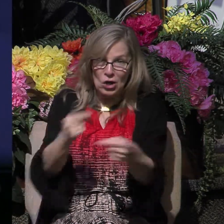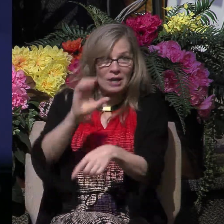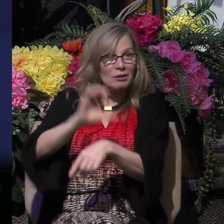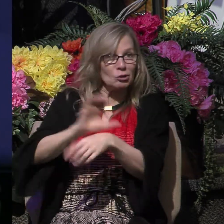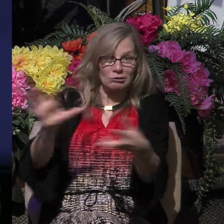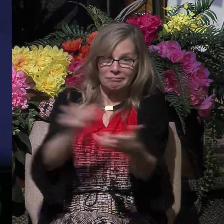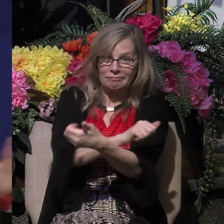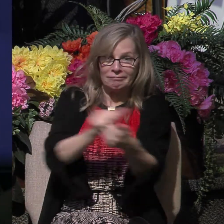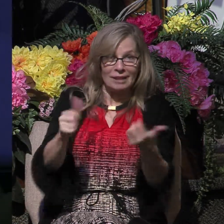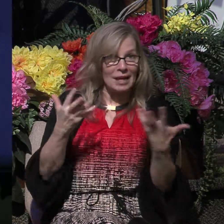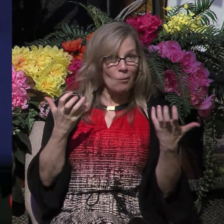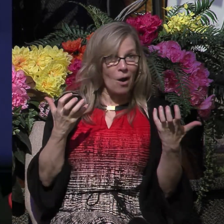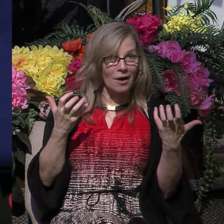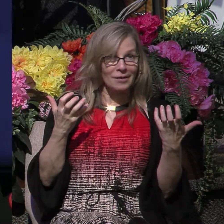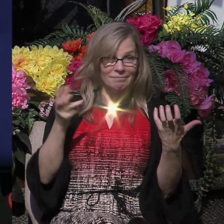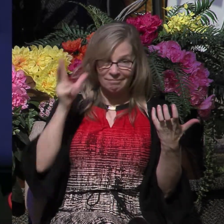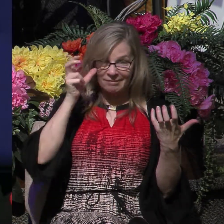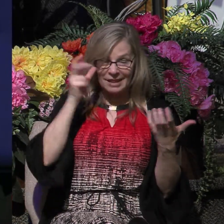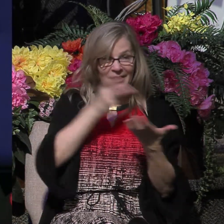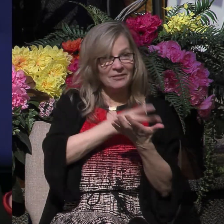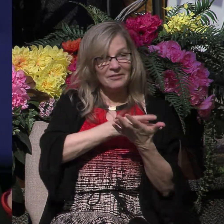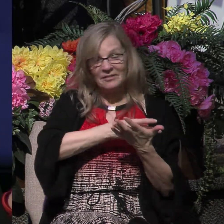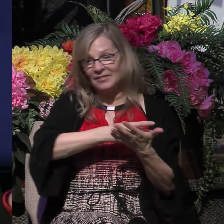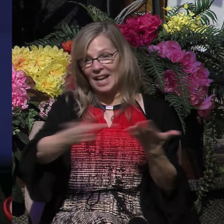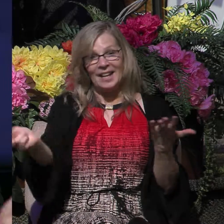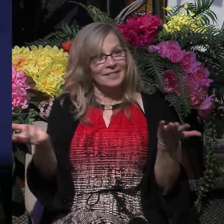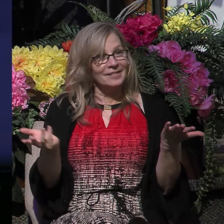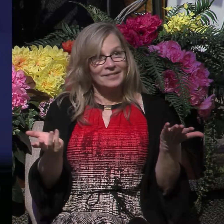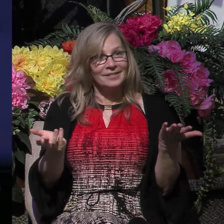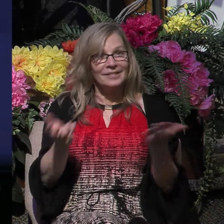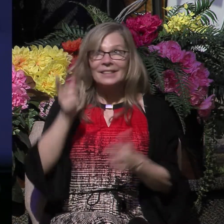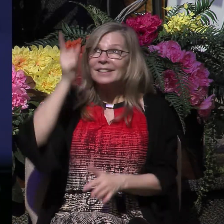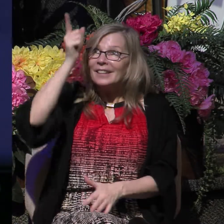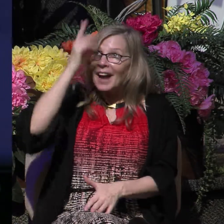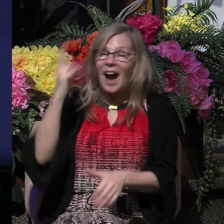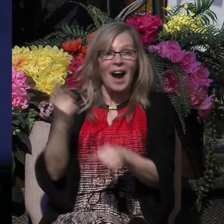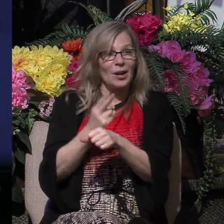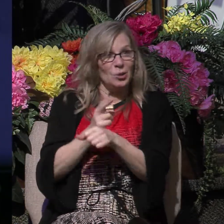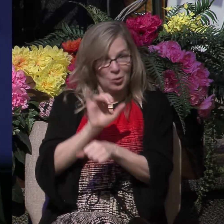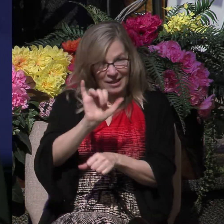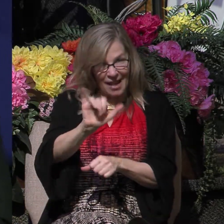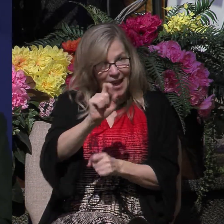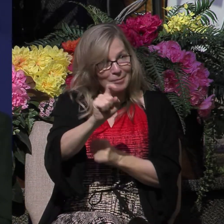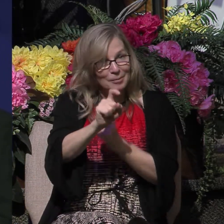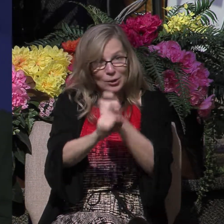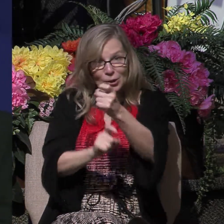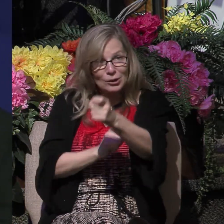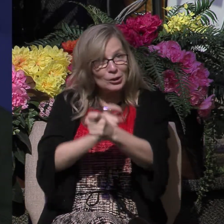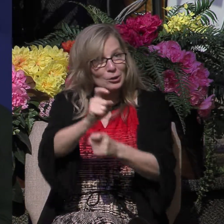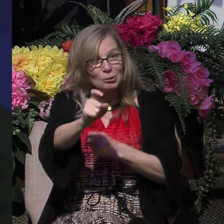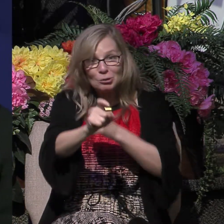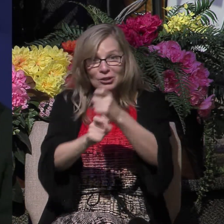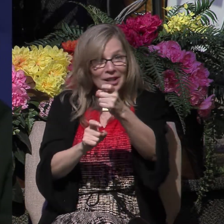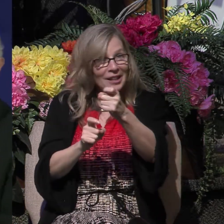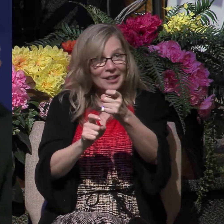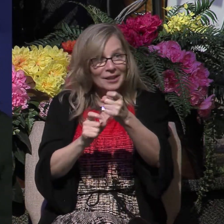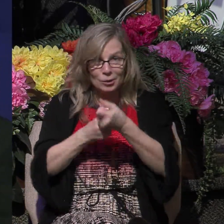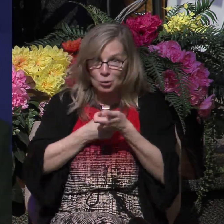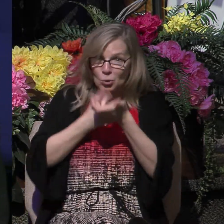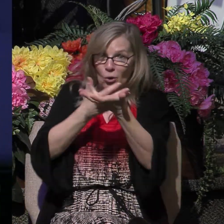he failed. He failed. God used this persecution to bring not only the jailer